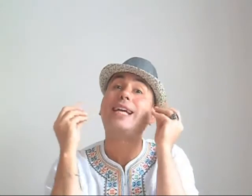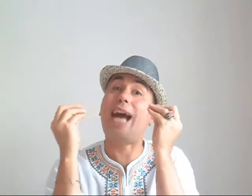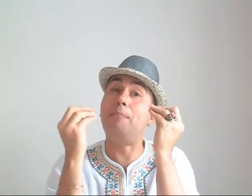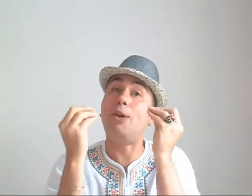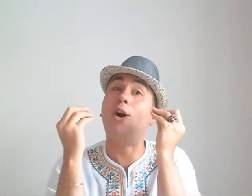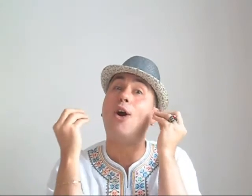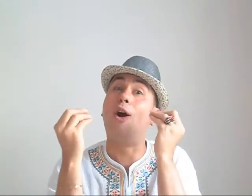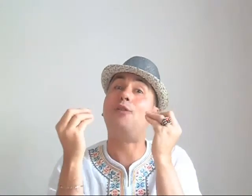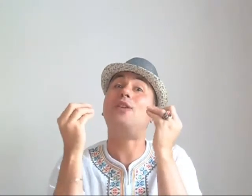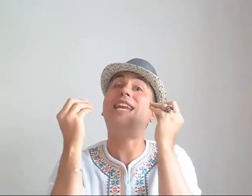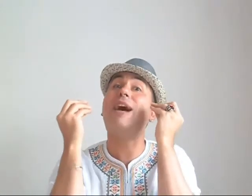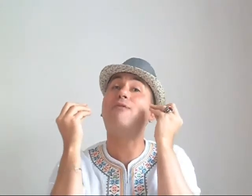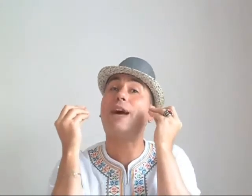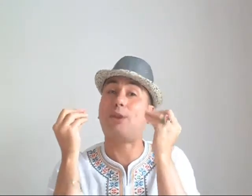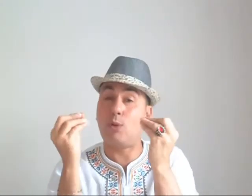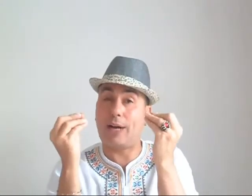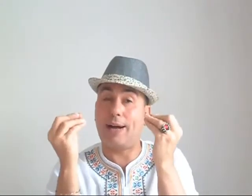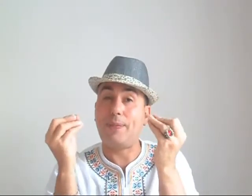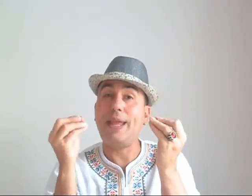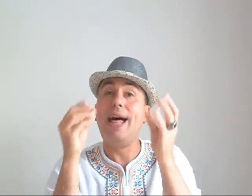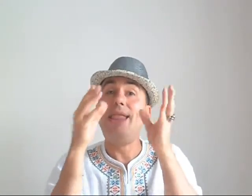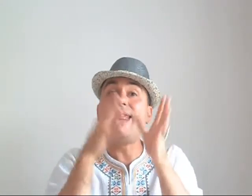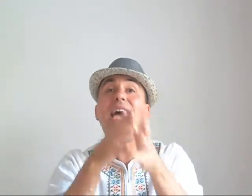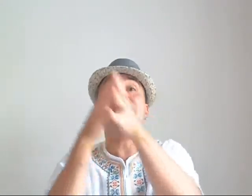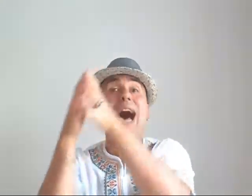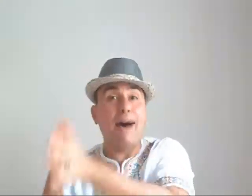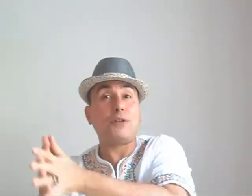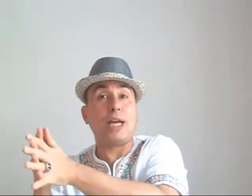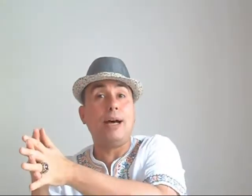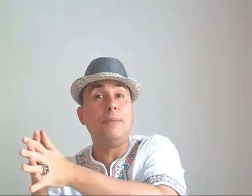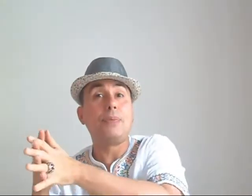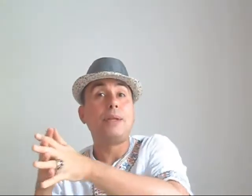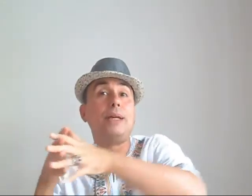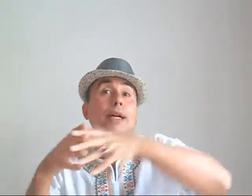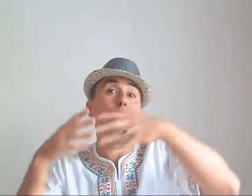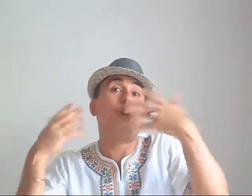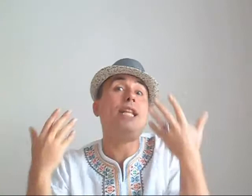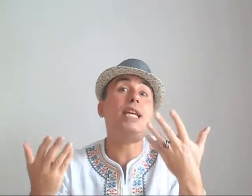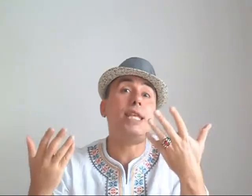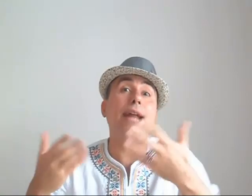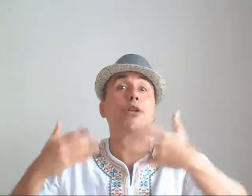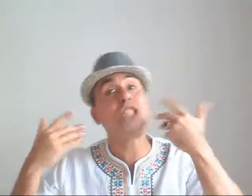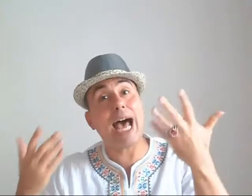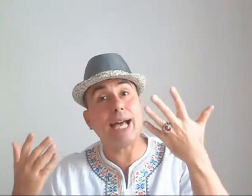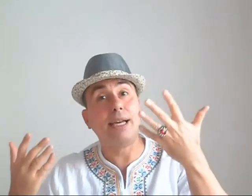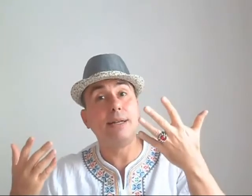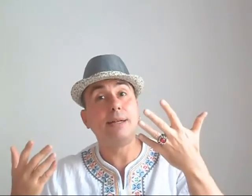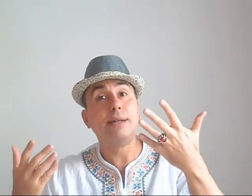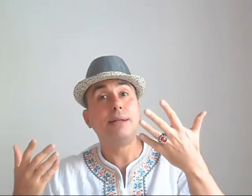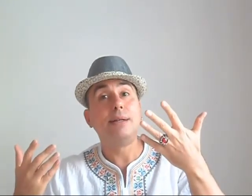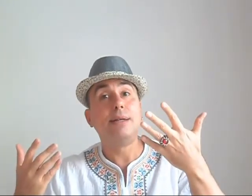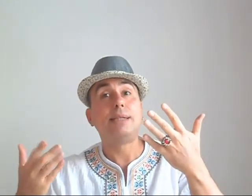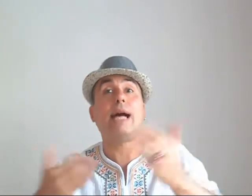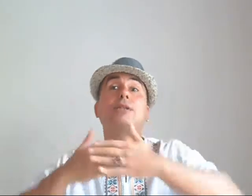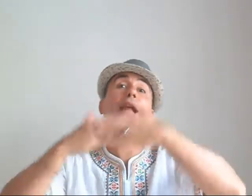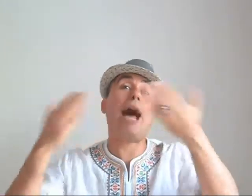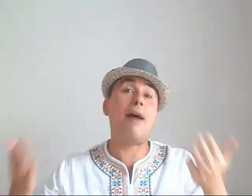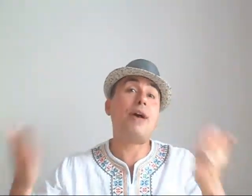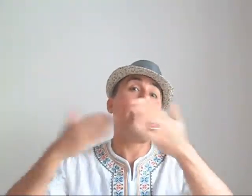cambio of la farruca Then after, the coletilla, the tag, doesn't have